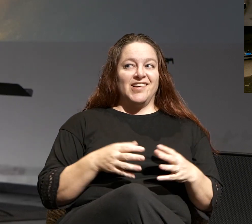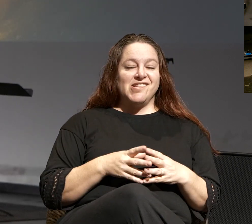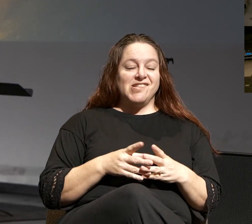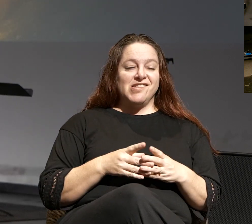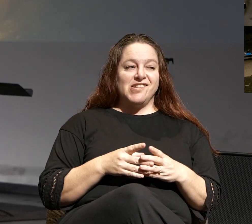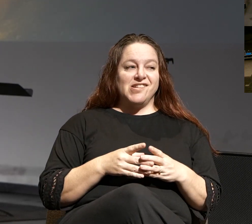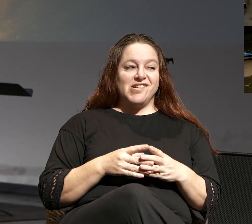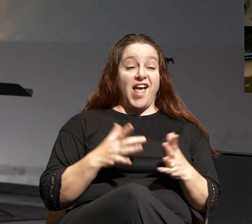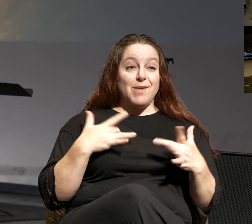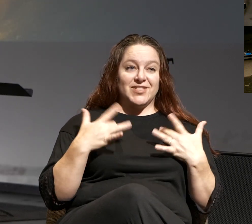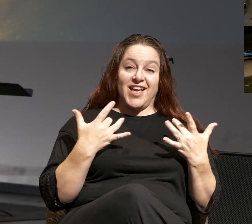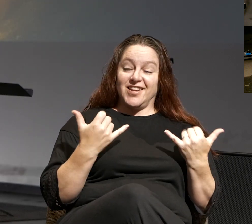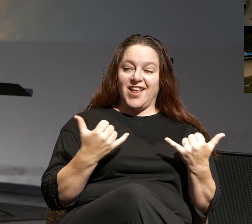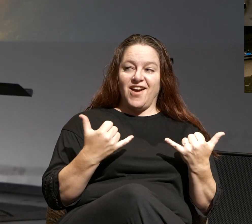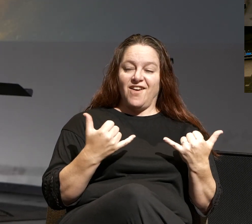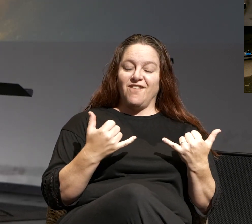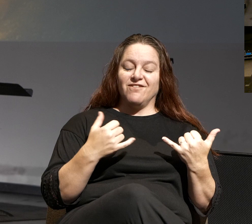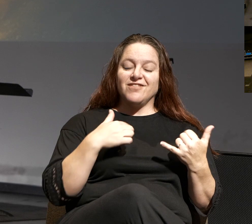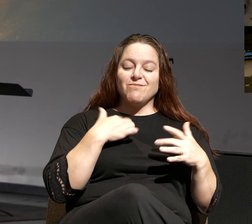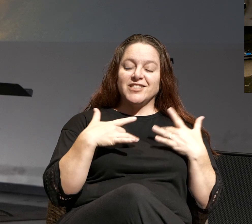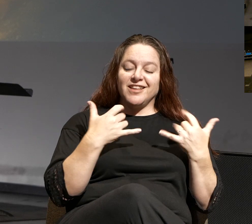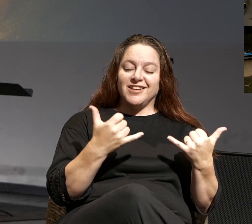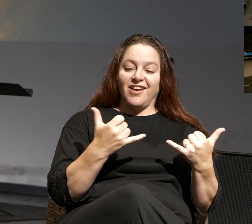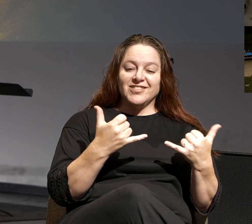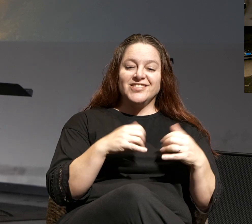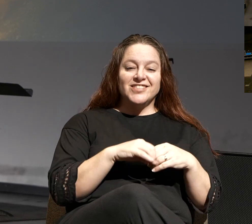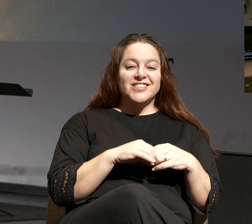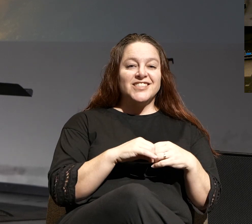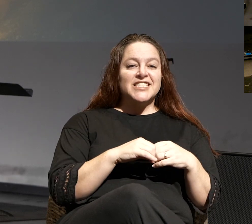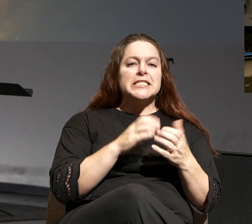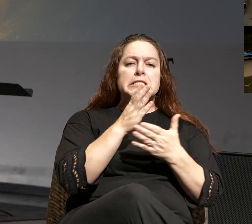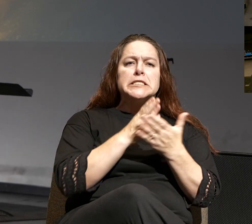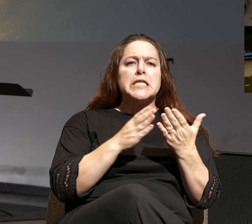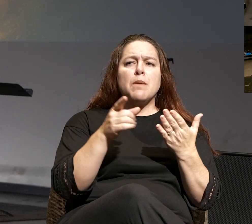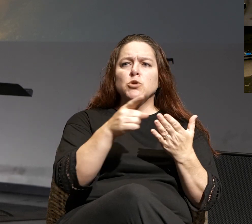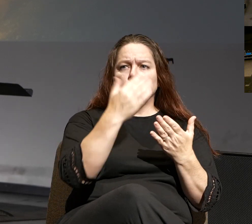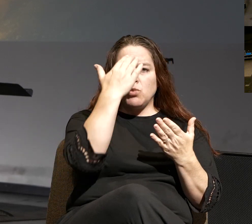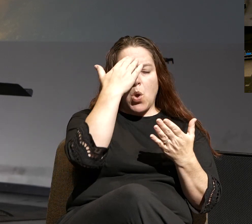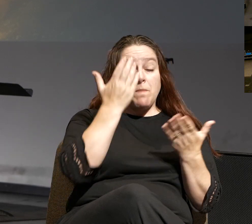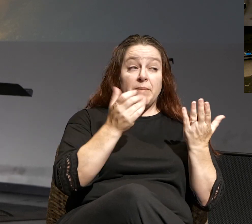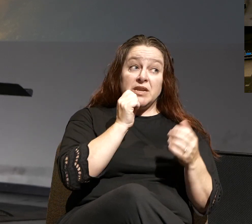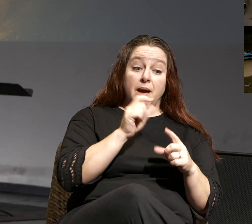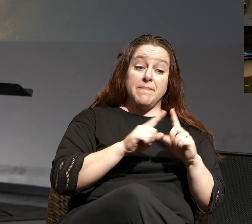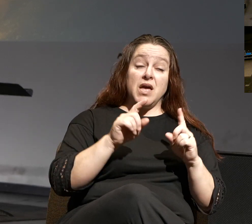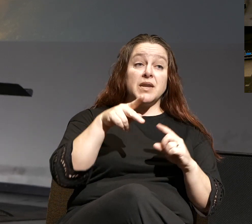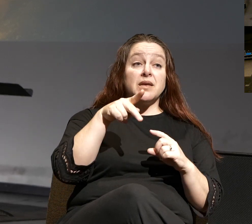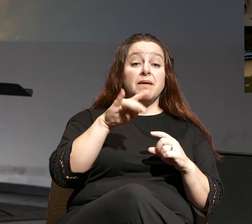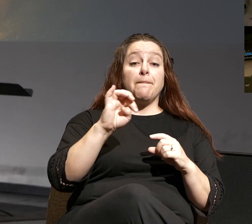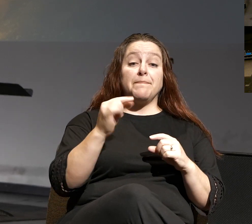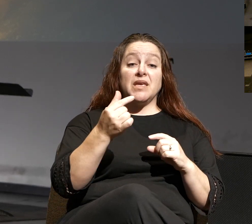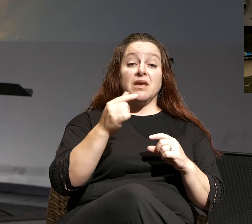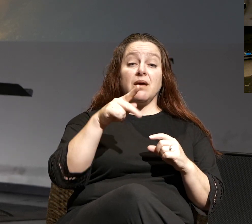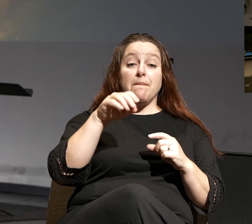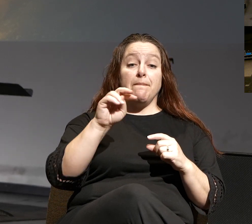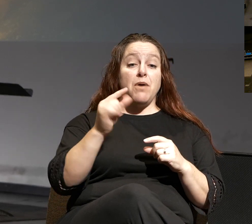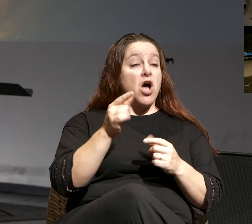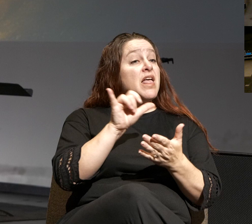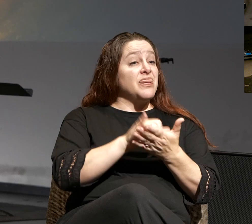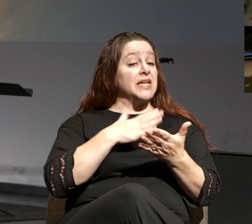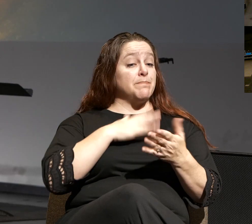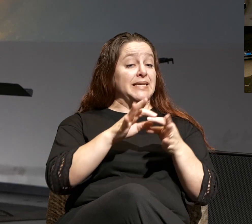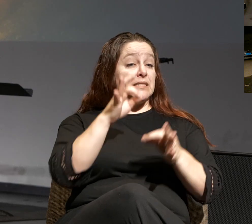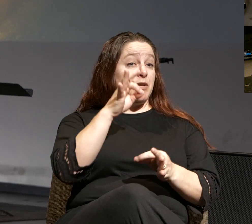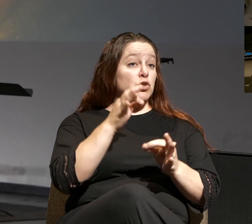And this excites me. This excites me because some of you may know this, some of may not, but ping-pong is actually one of my spiritual gifts.